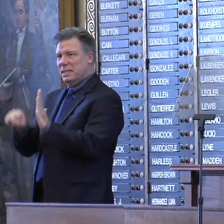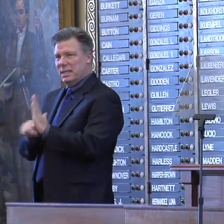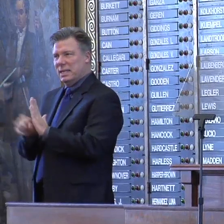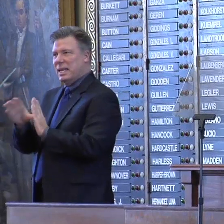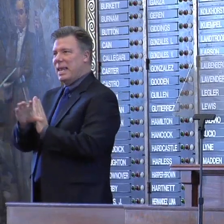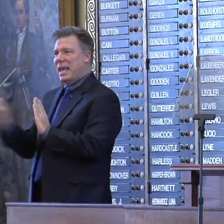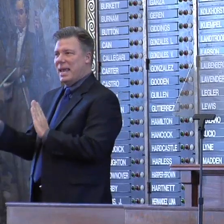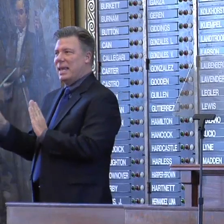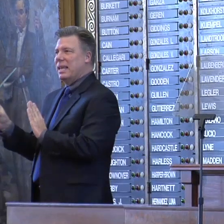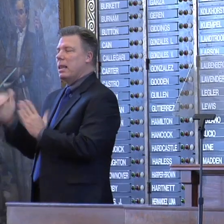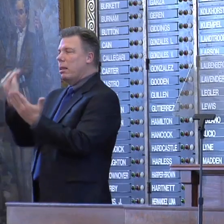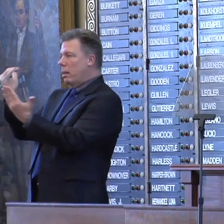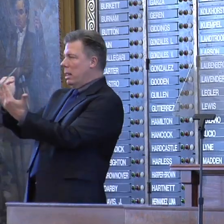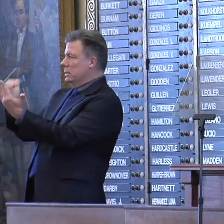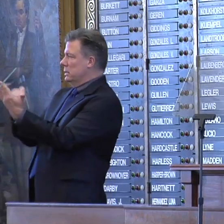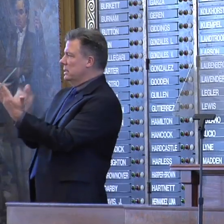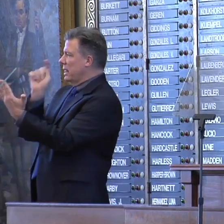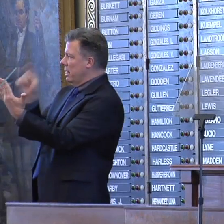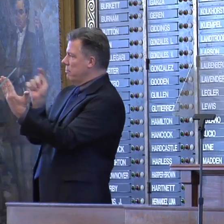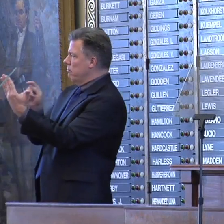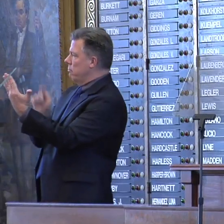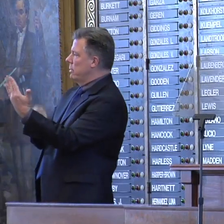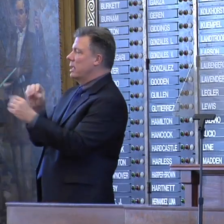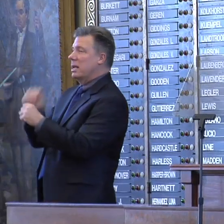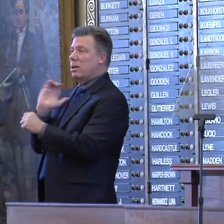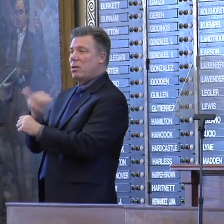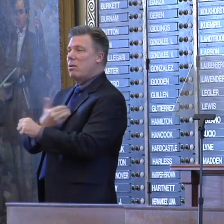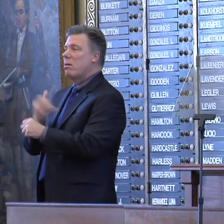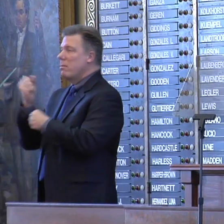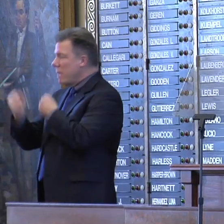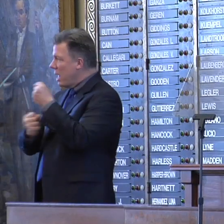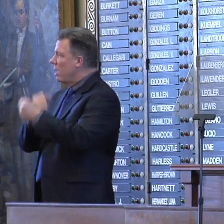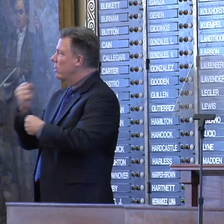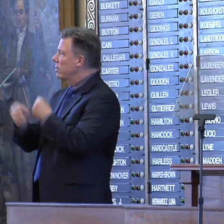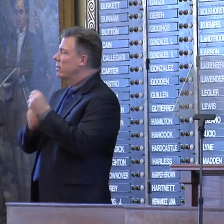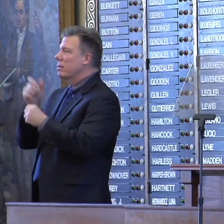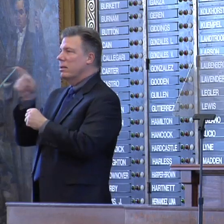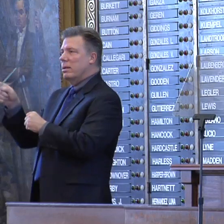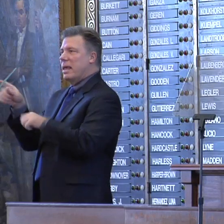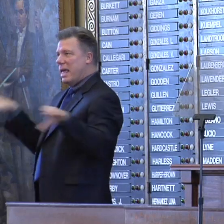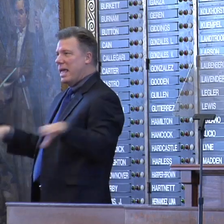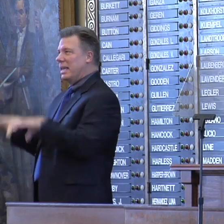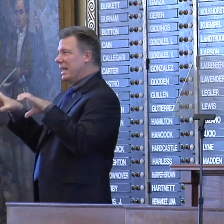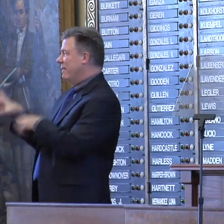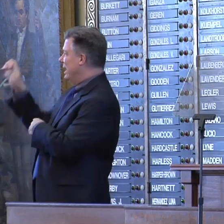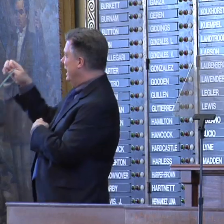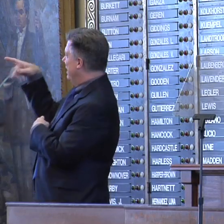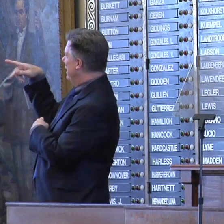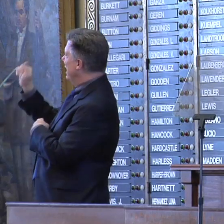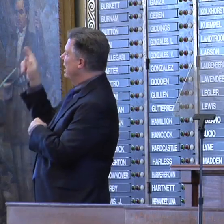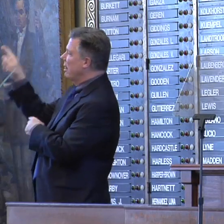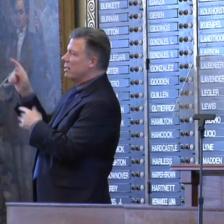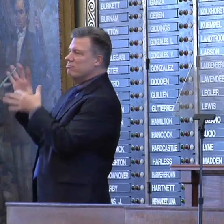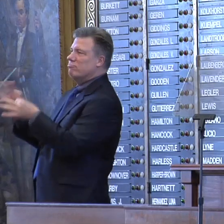Enlist them in our ongoing battle against an activist EPA intent on derailing our Texas Air Quality Program, which is